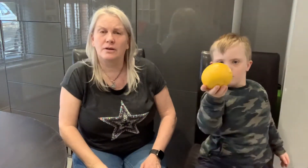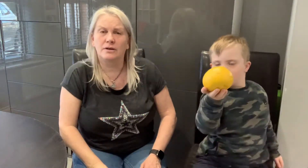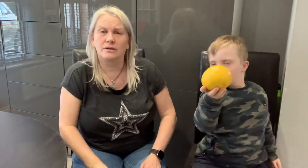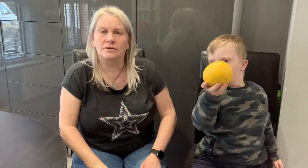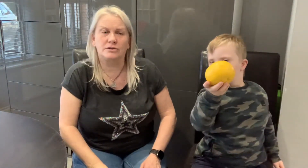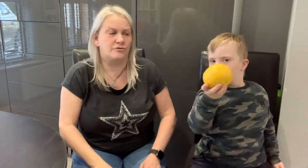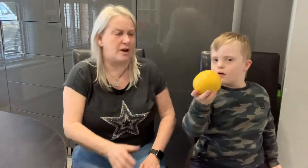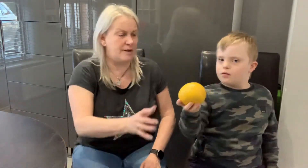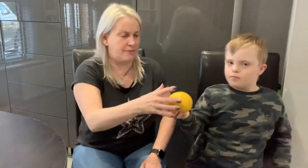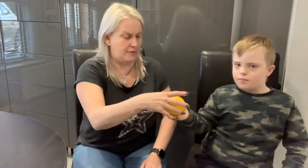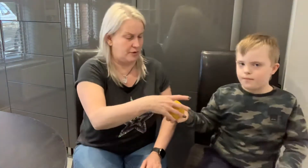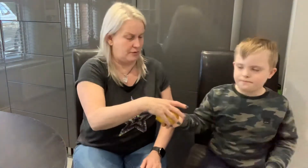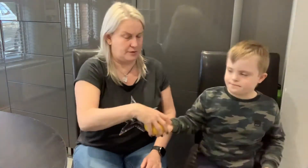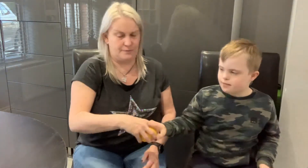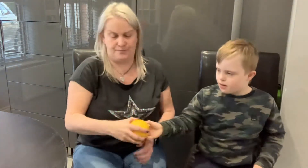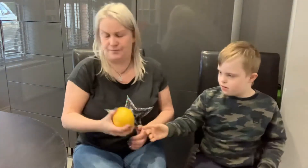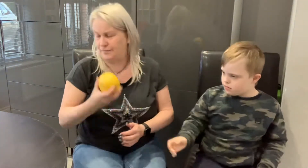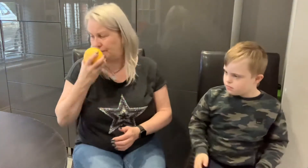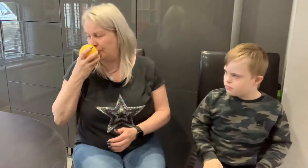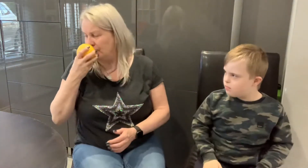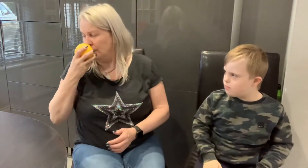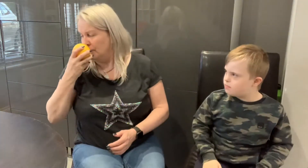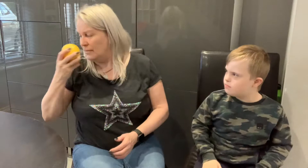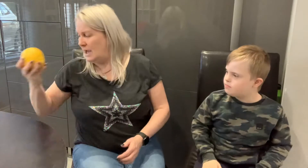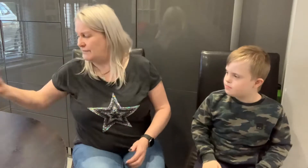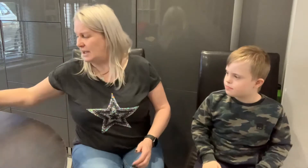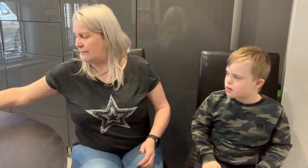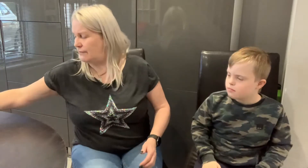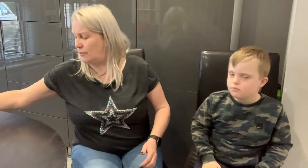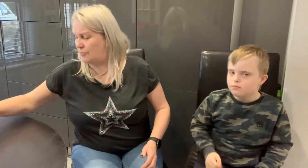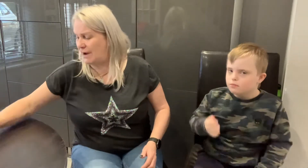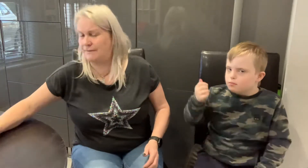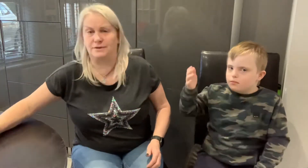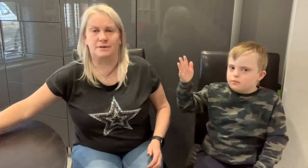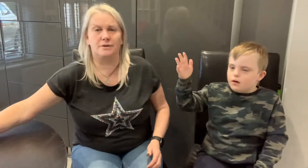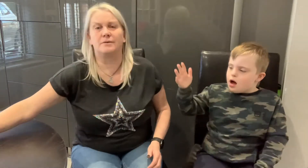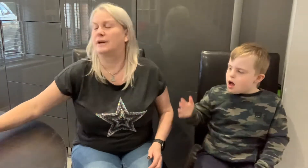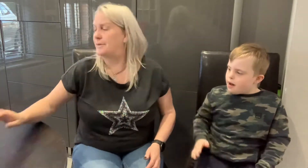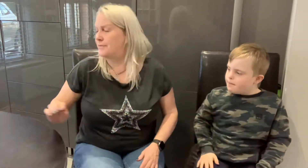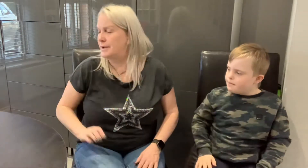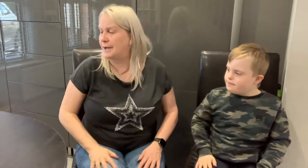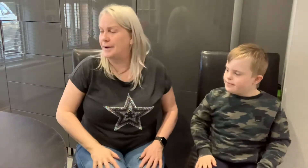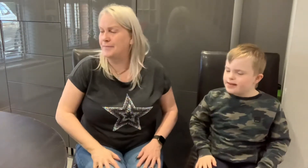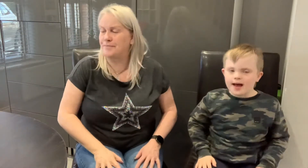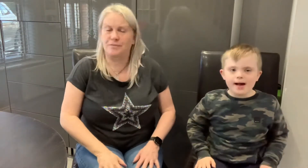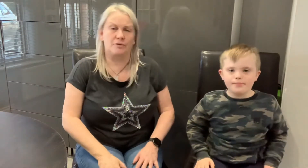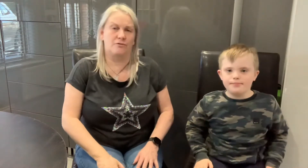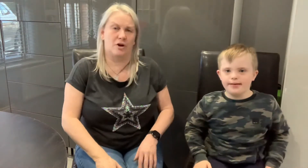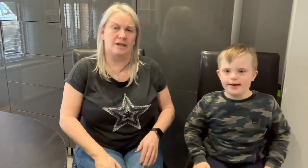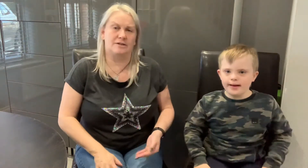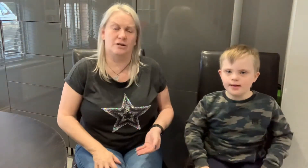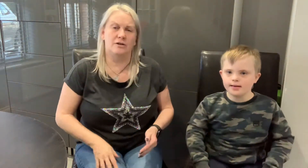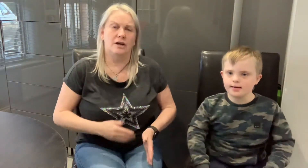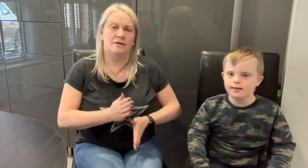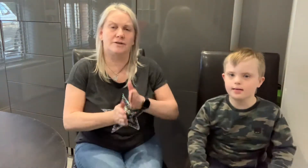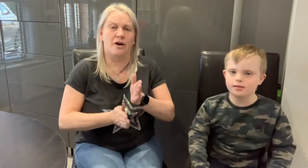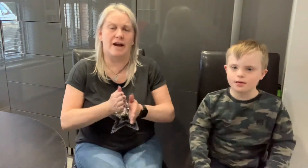It's a grapefruit. Have that for breakfast, don't we? Yeah. Right, so the sign